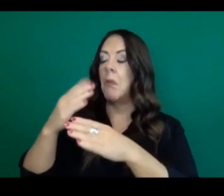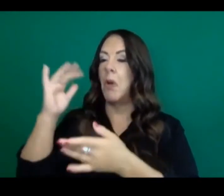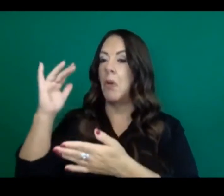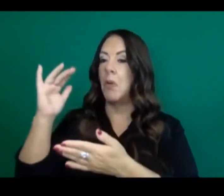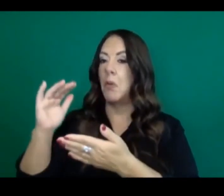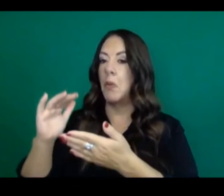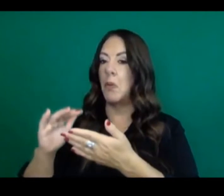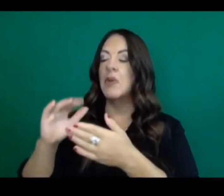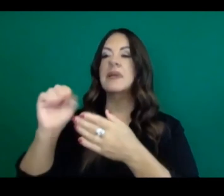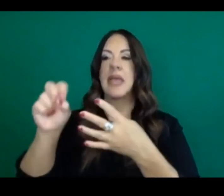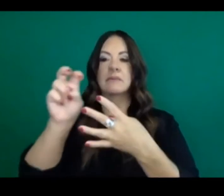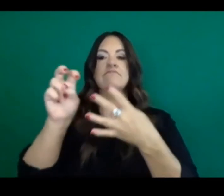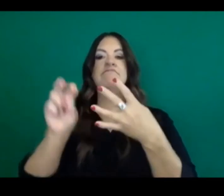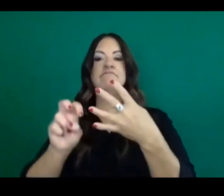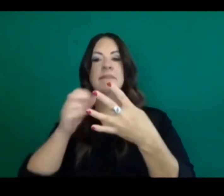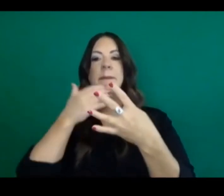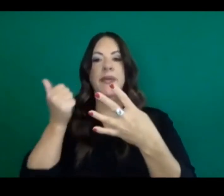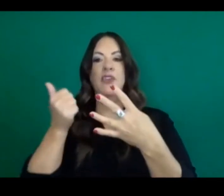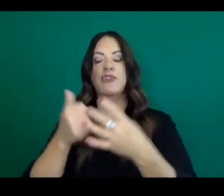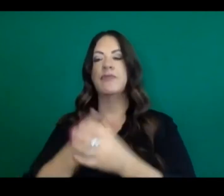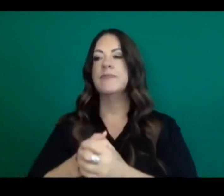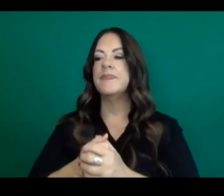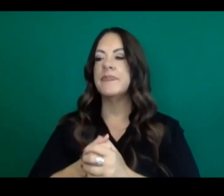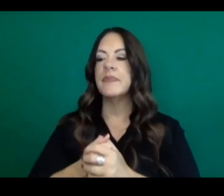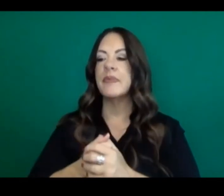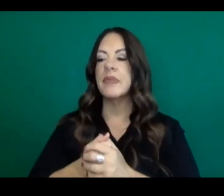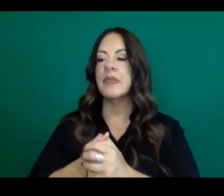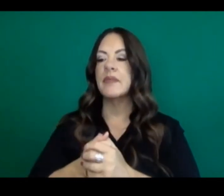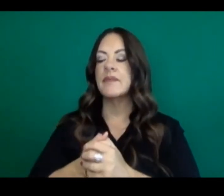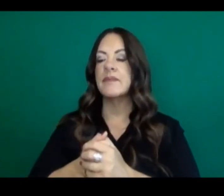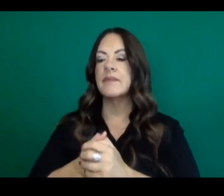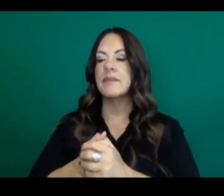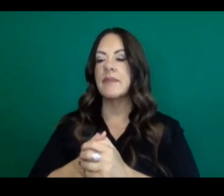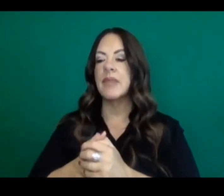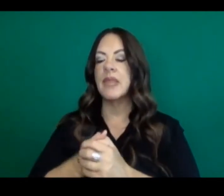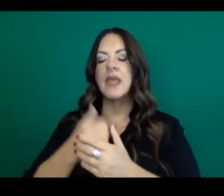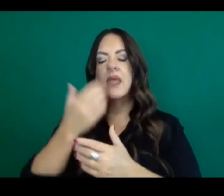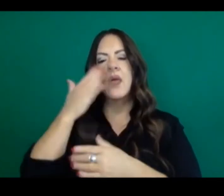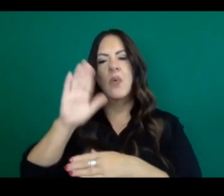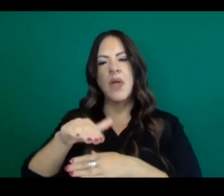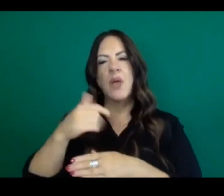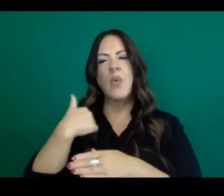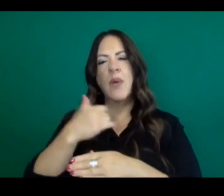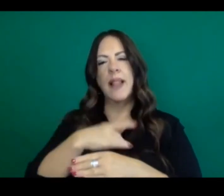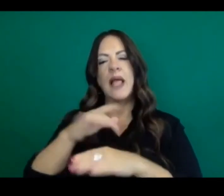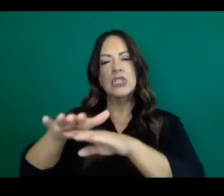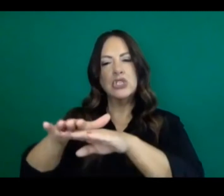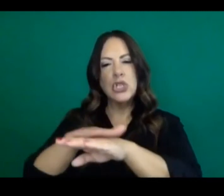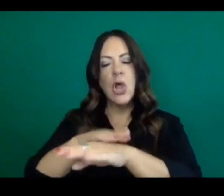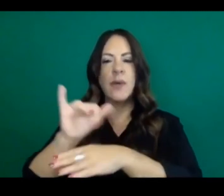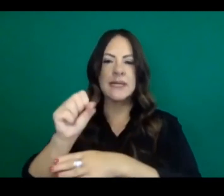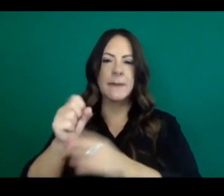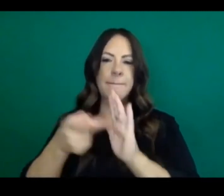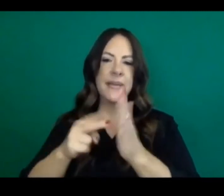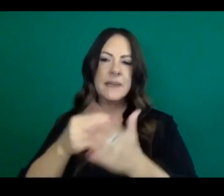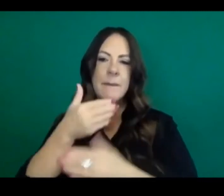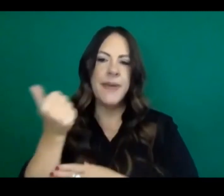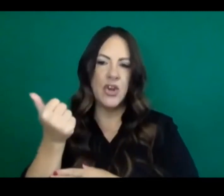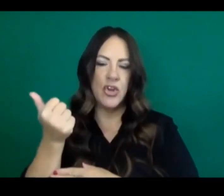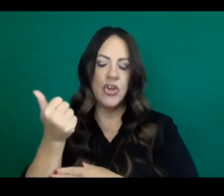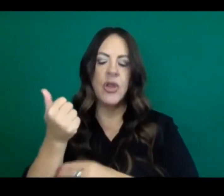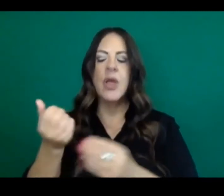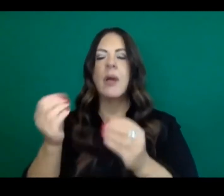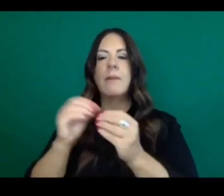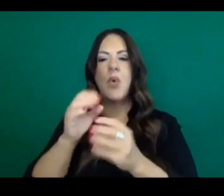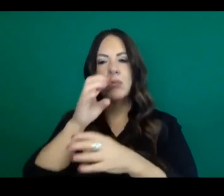and approaches emanate from this notion of slow and stringent is really going to carry us forward so we